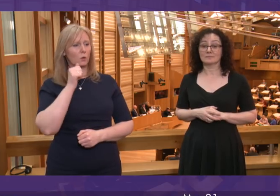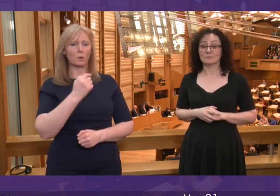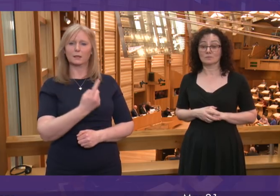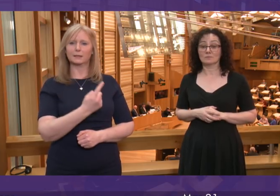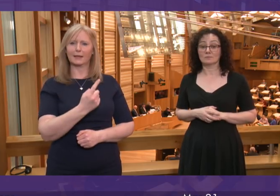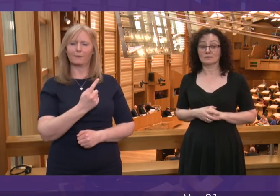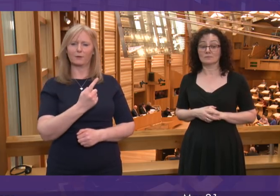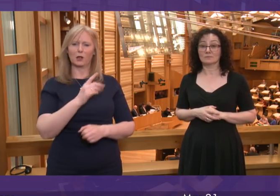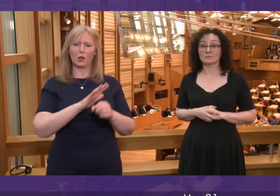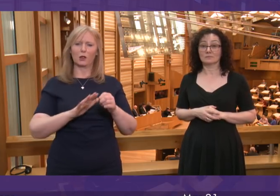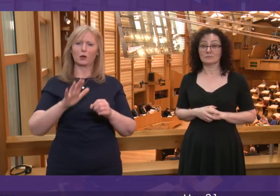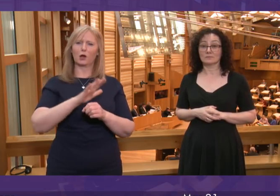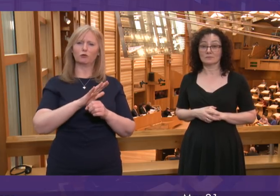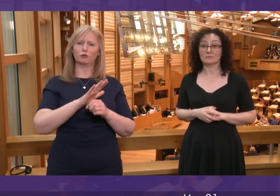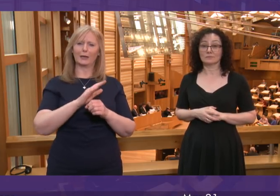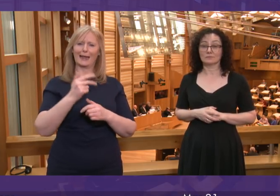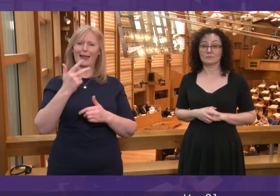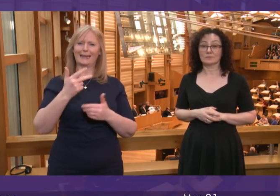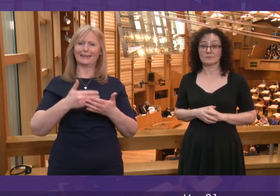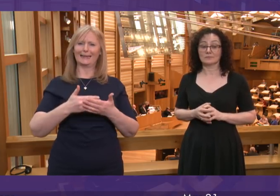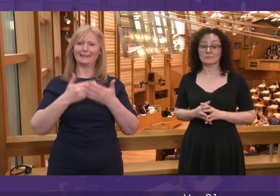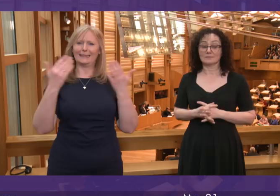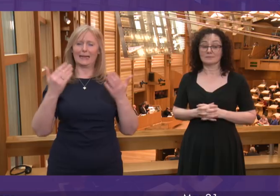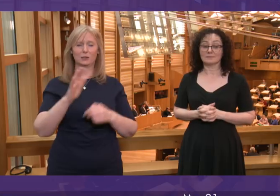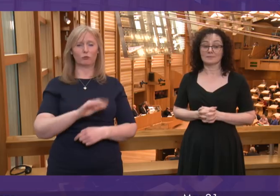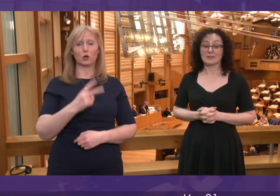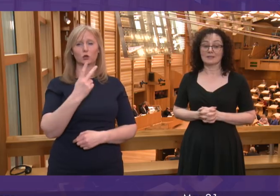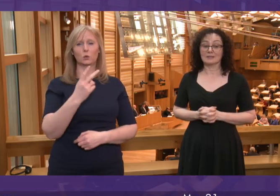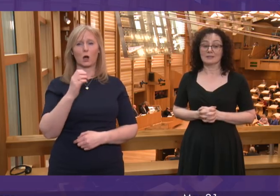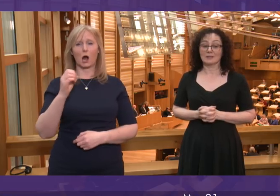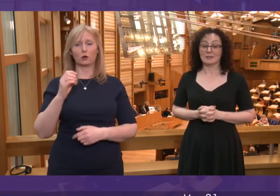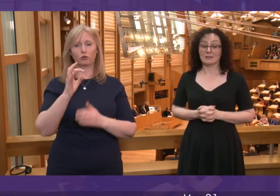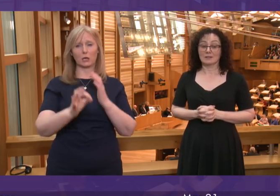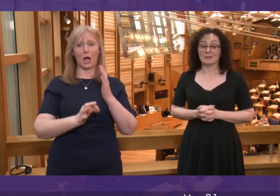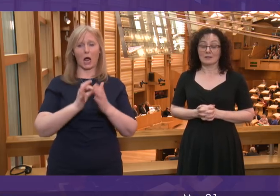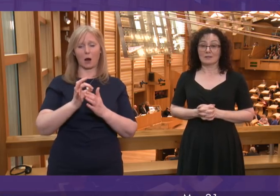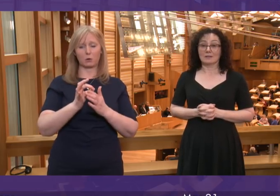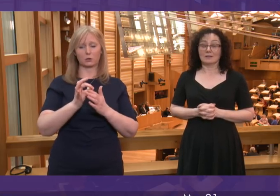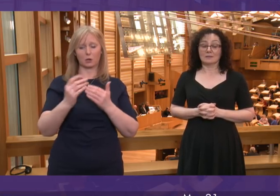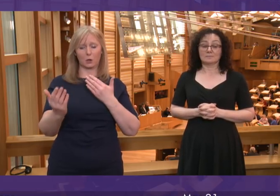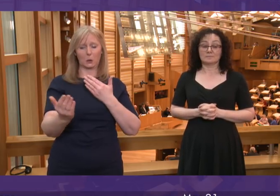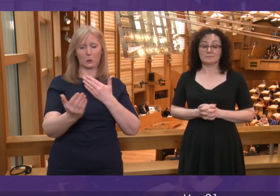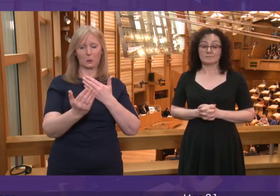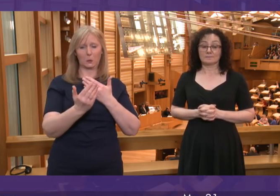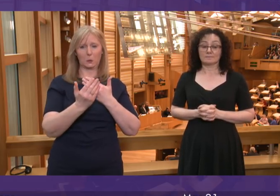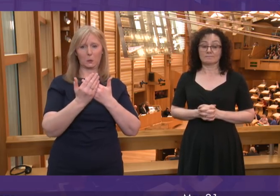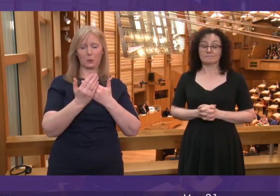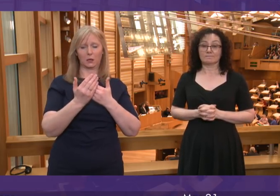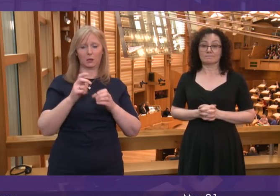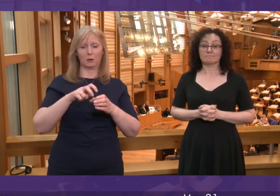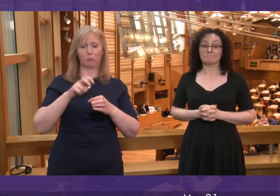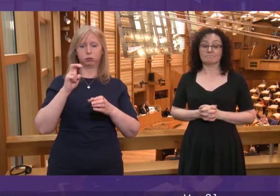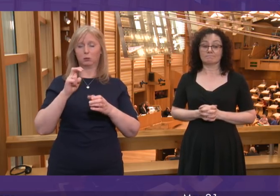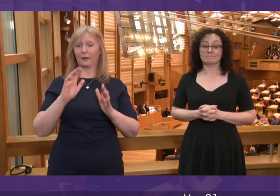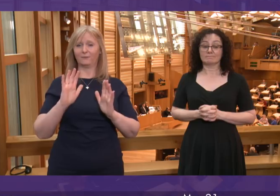to be eight days, now round about 200 hours, away from that possibility of crashing out of the EU without